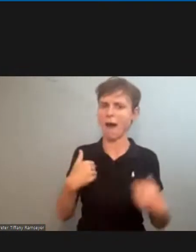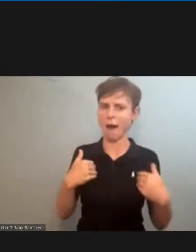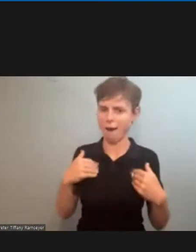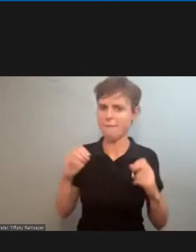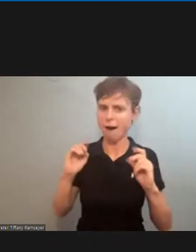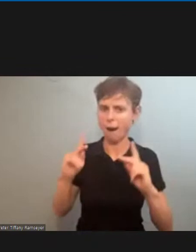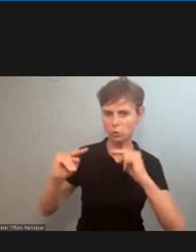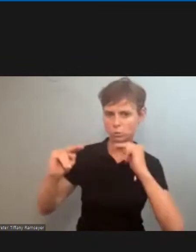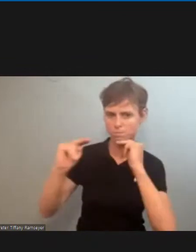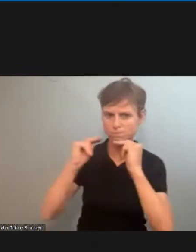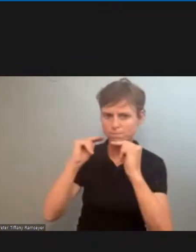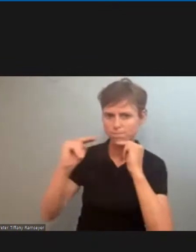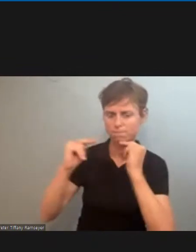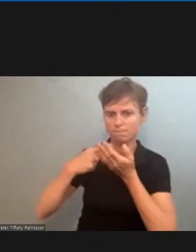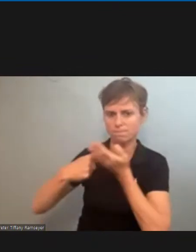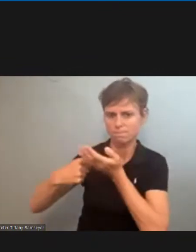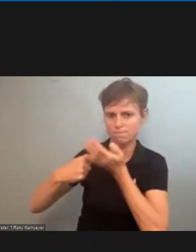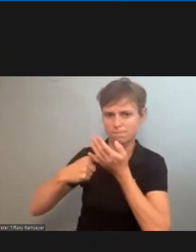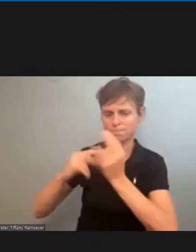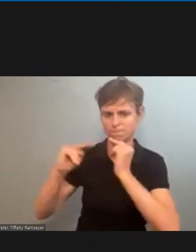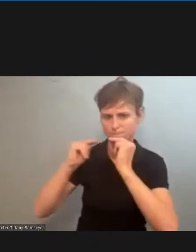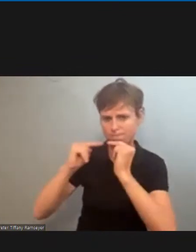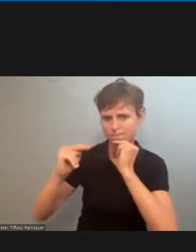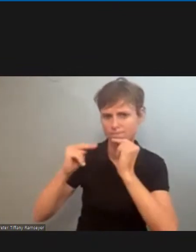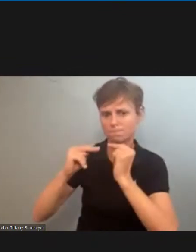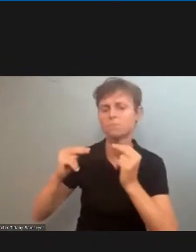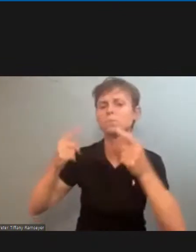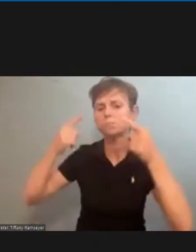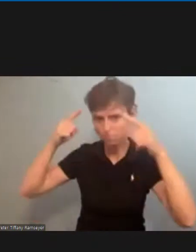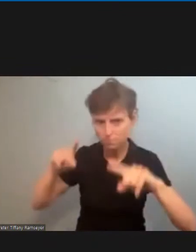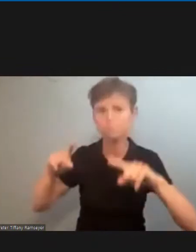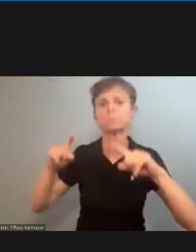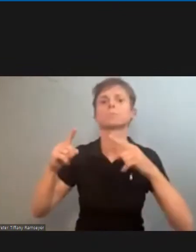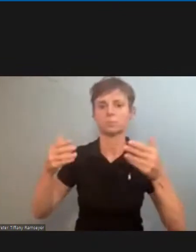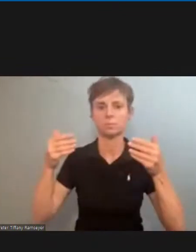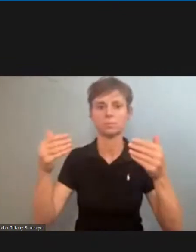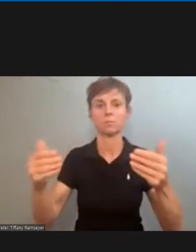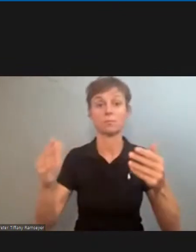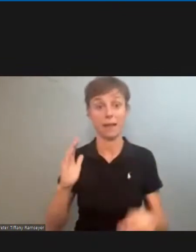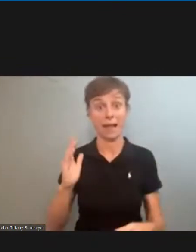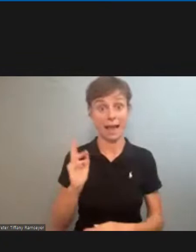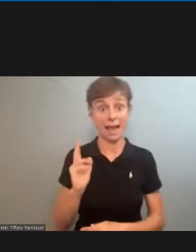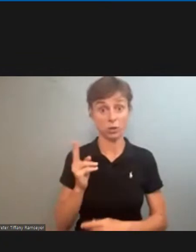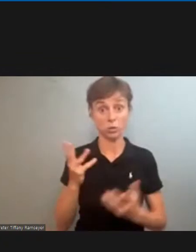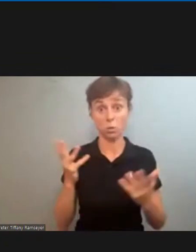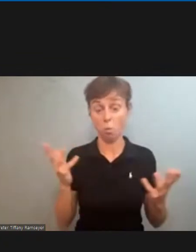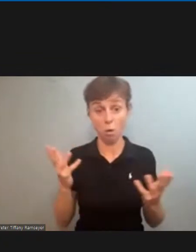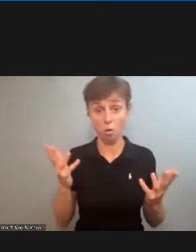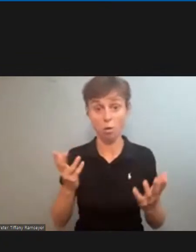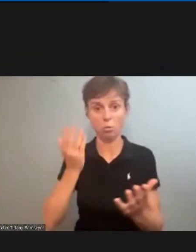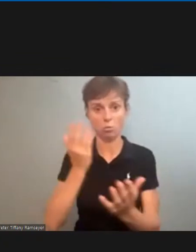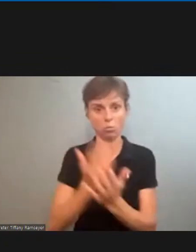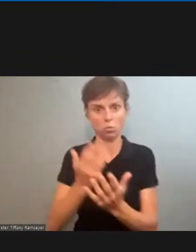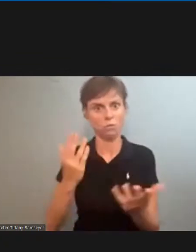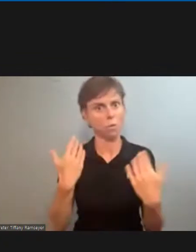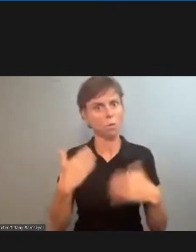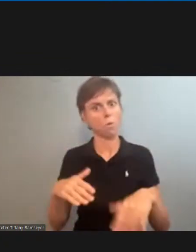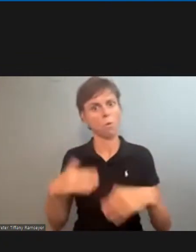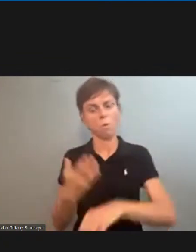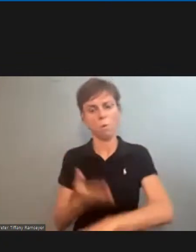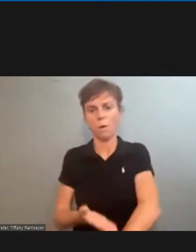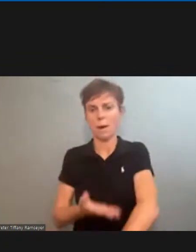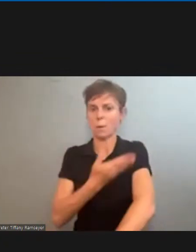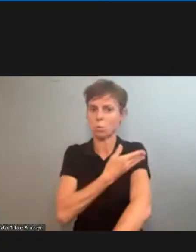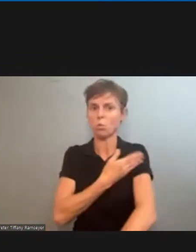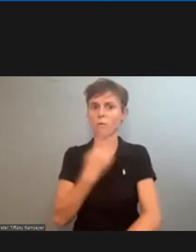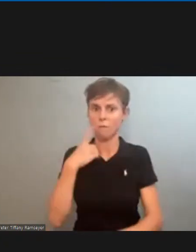and move forward and our history has been that collective bargaining has brought vast improvement for postal workers